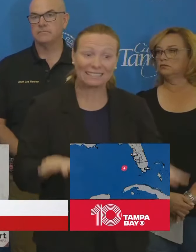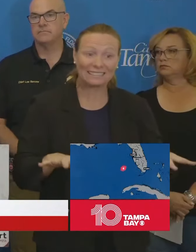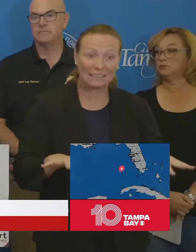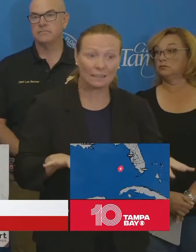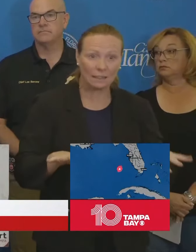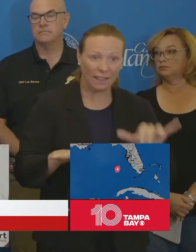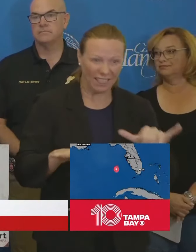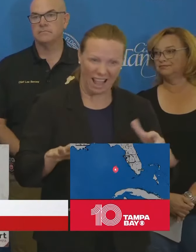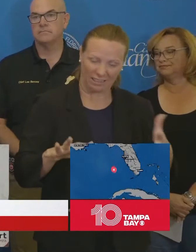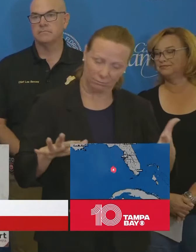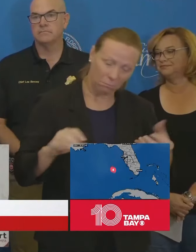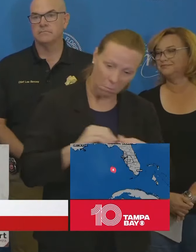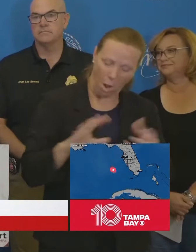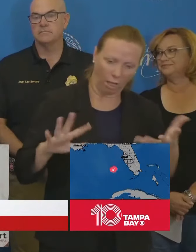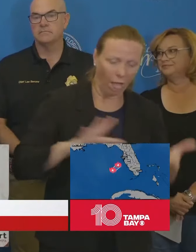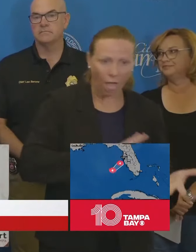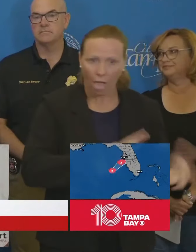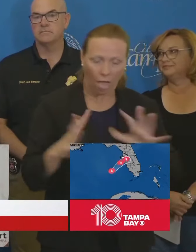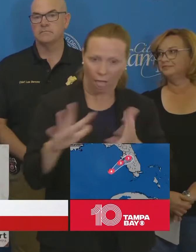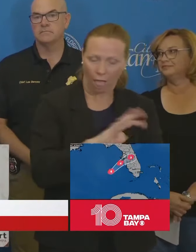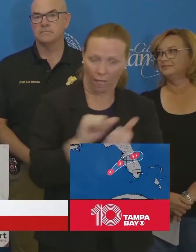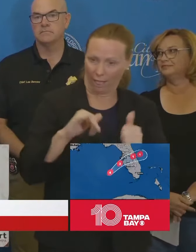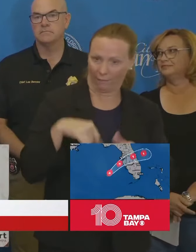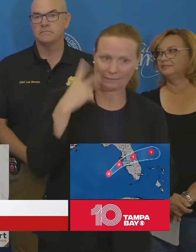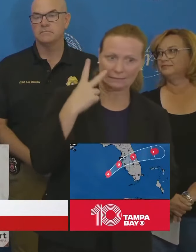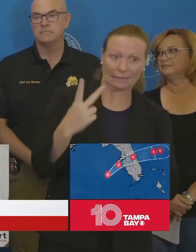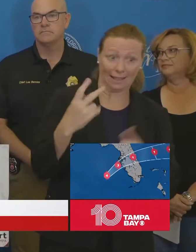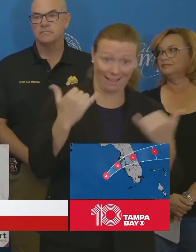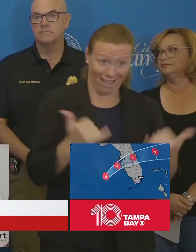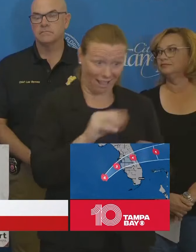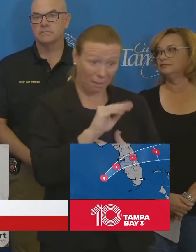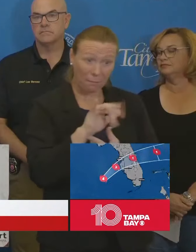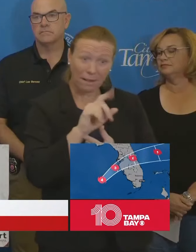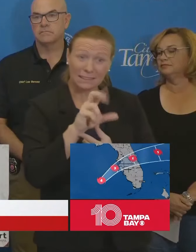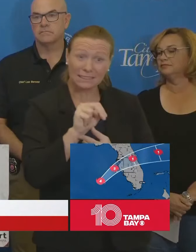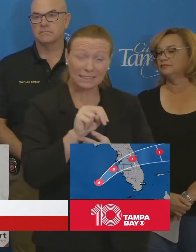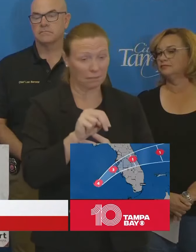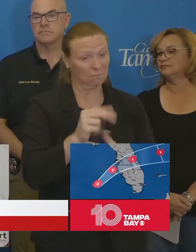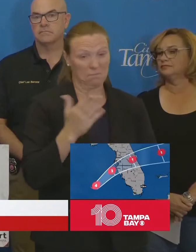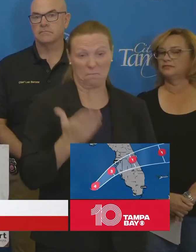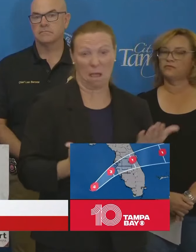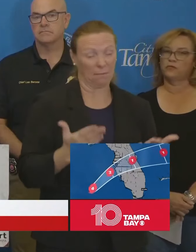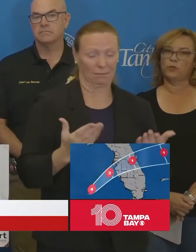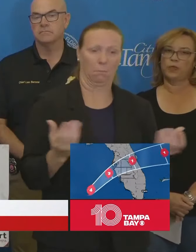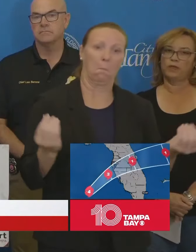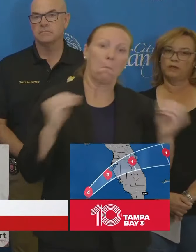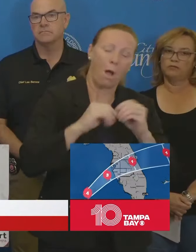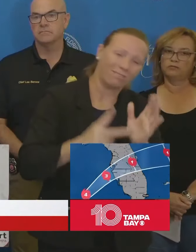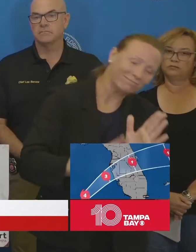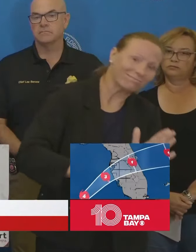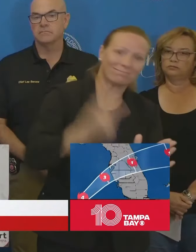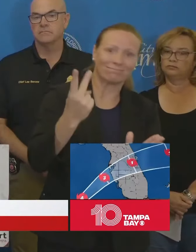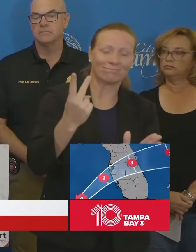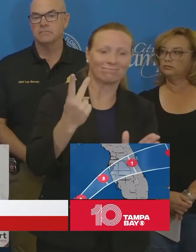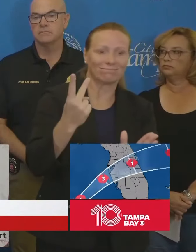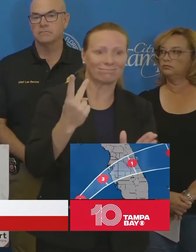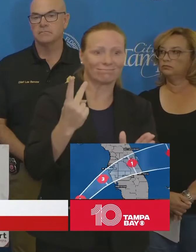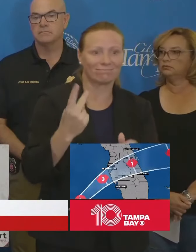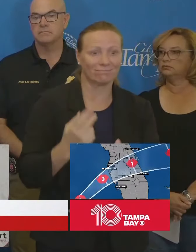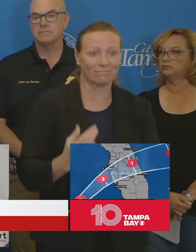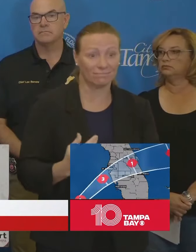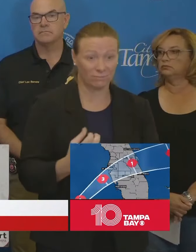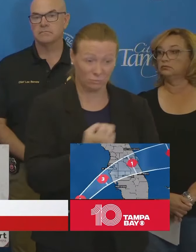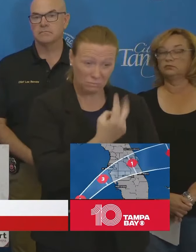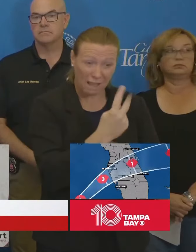So, Milton is bringing the possibility of bringing twice as much storm surge here, from 12 to